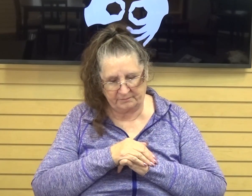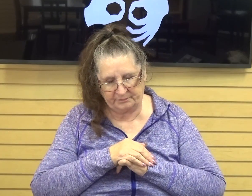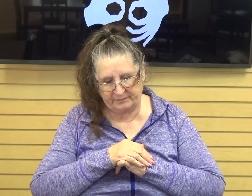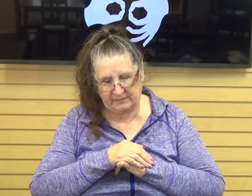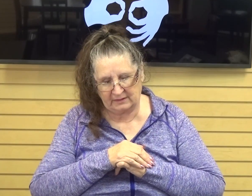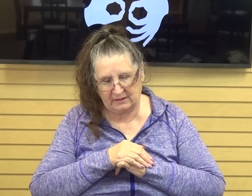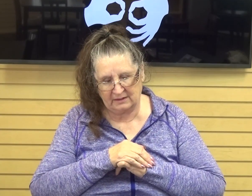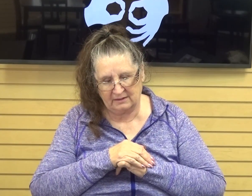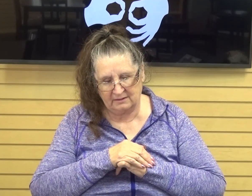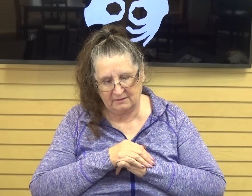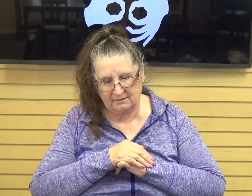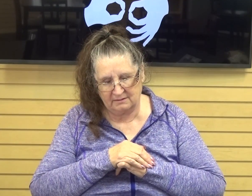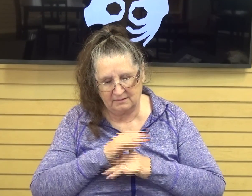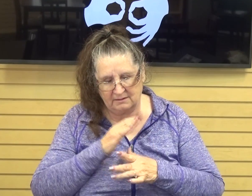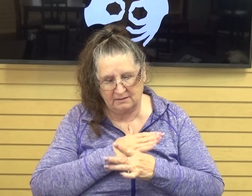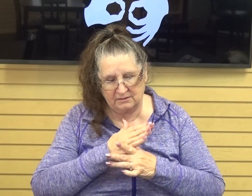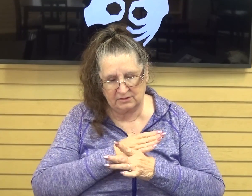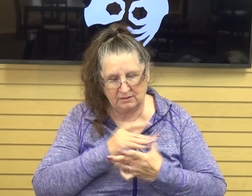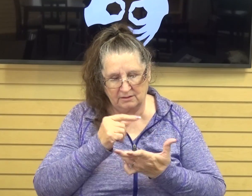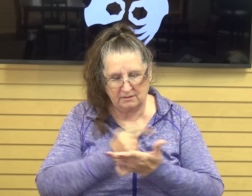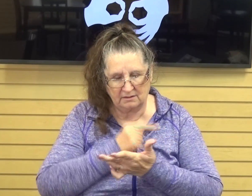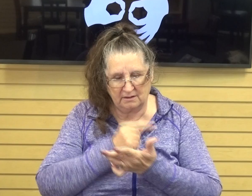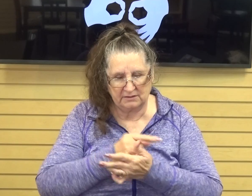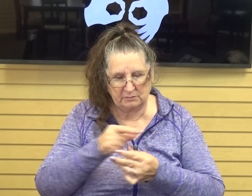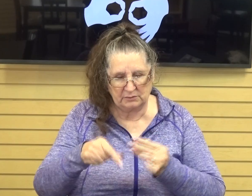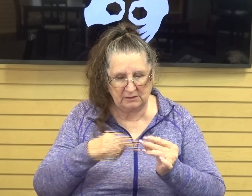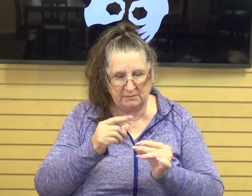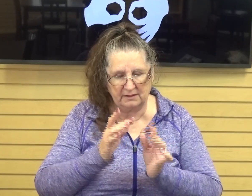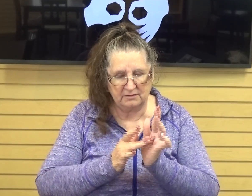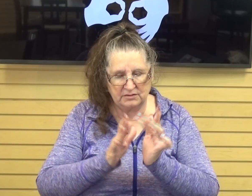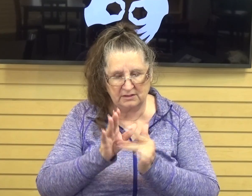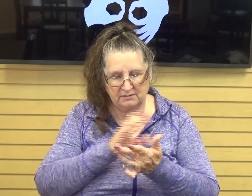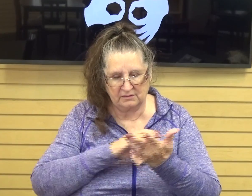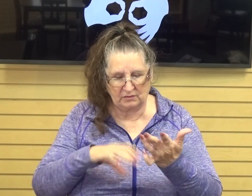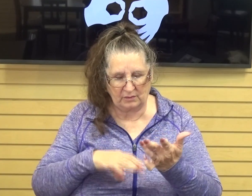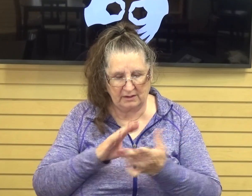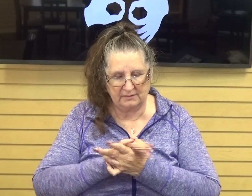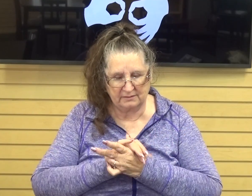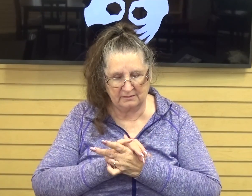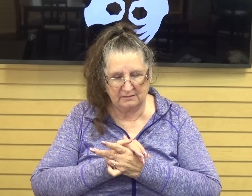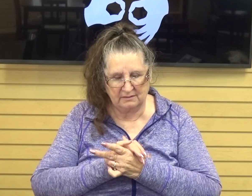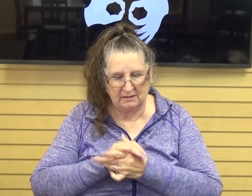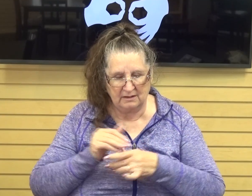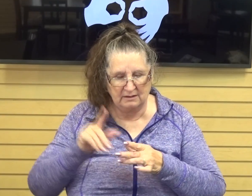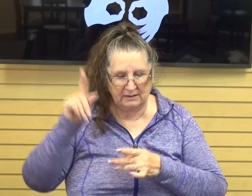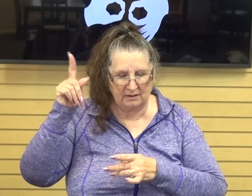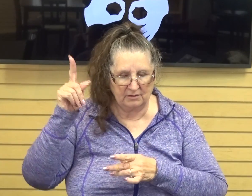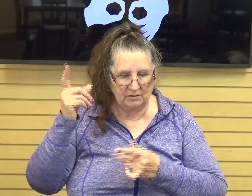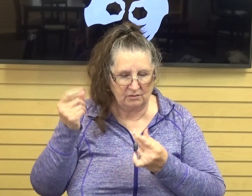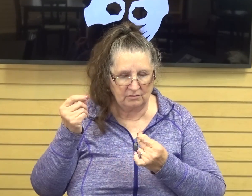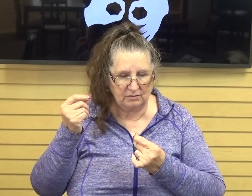that shares the gospel of Jesus Christ and allow you to do the remainder work.